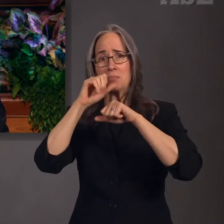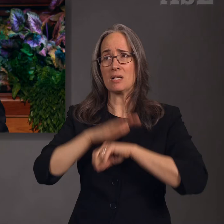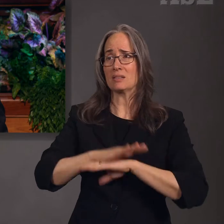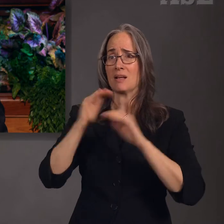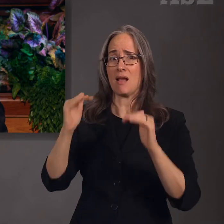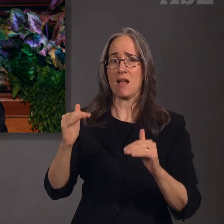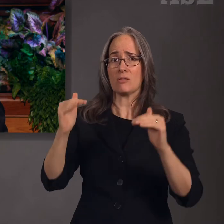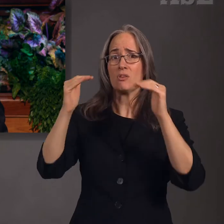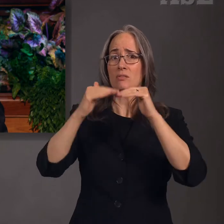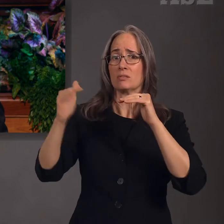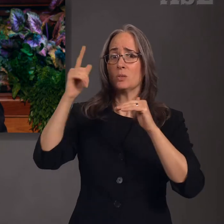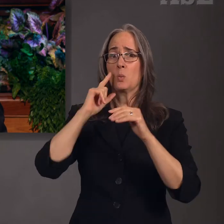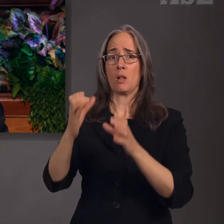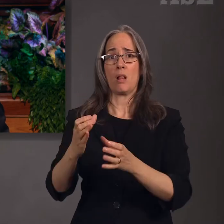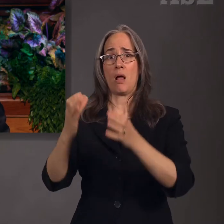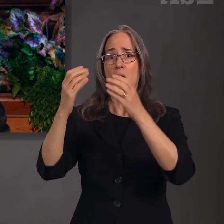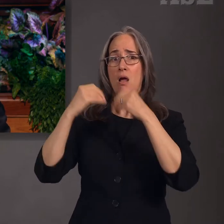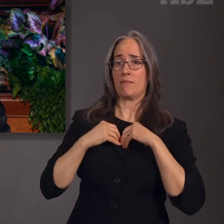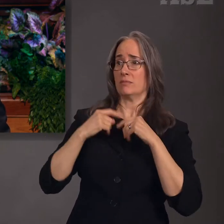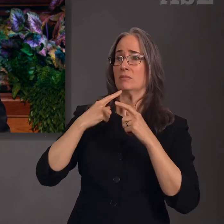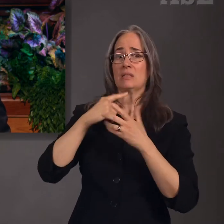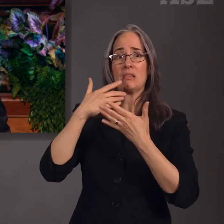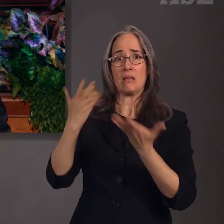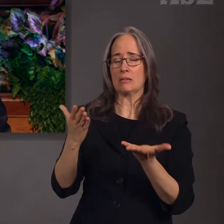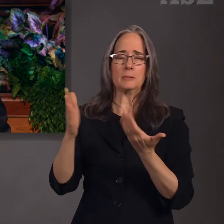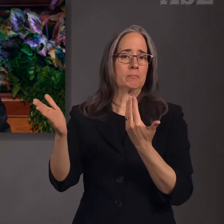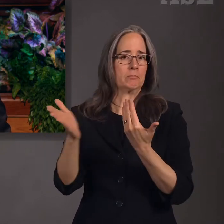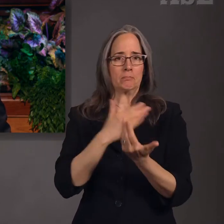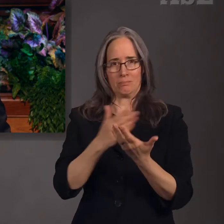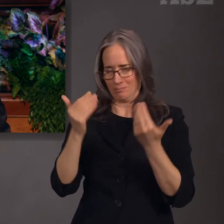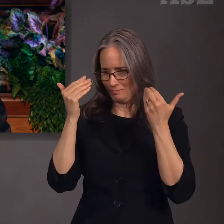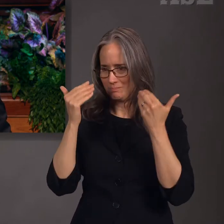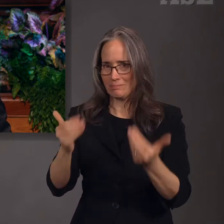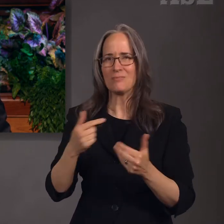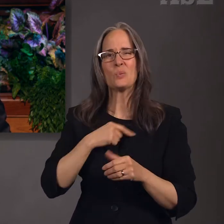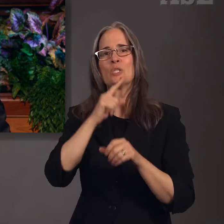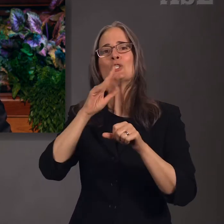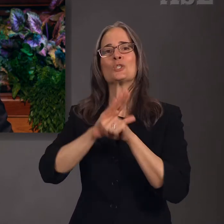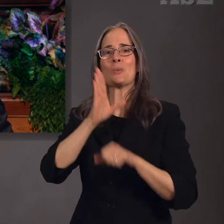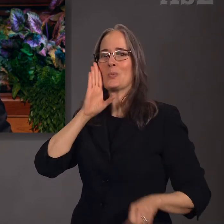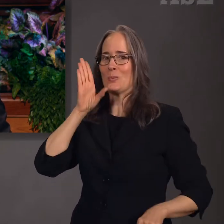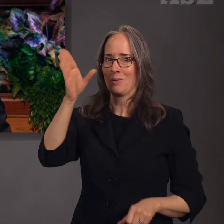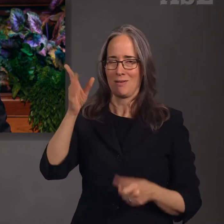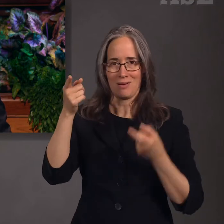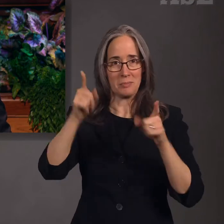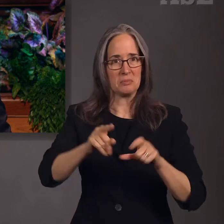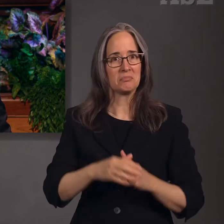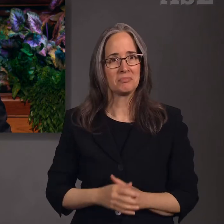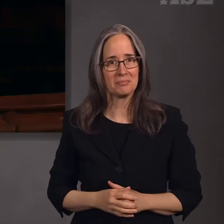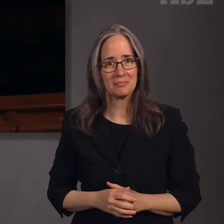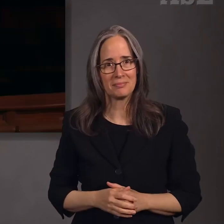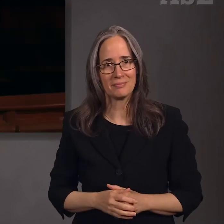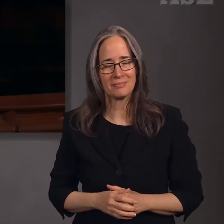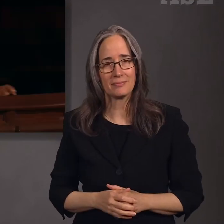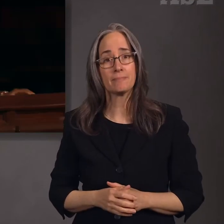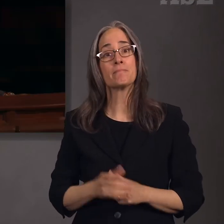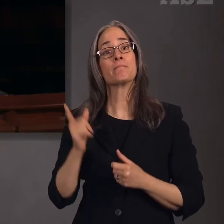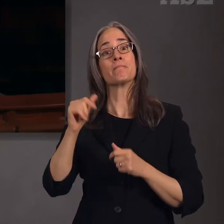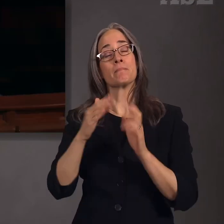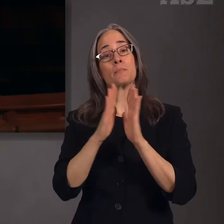exaltation will be bestowed, we are nonetheless assured of them. Alma, the